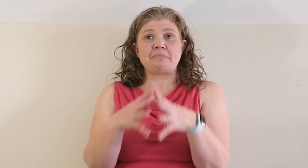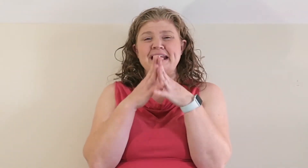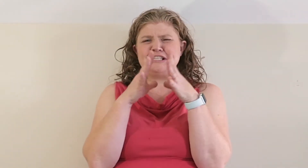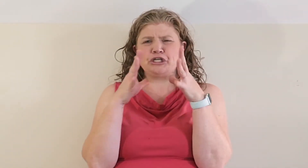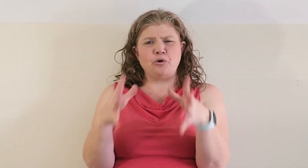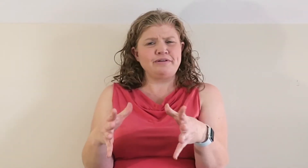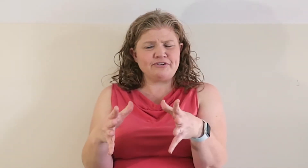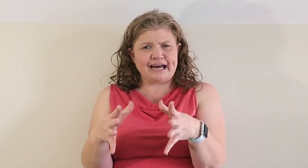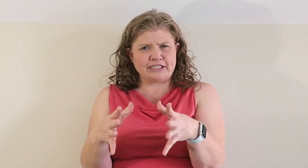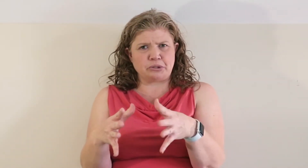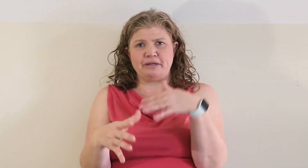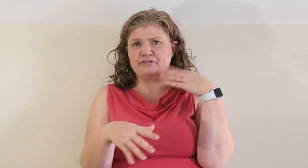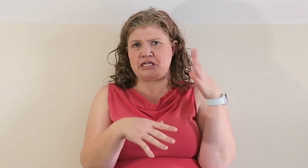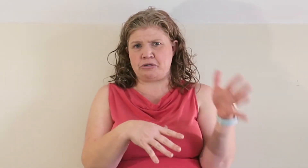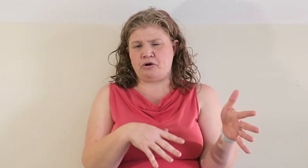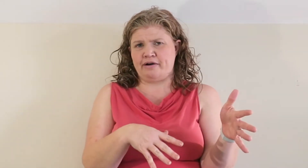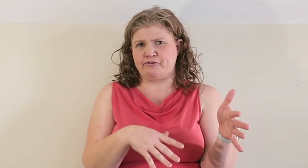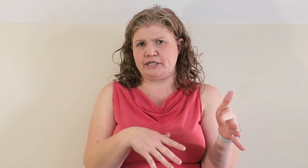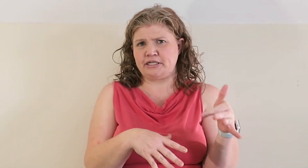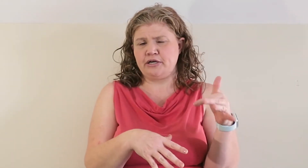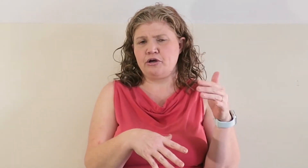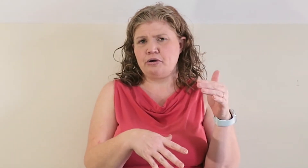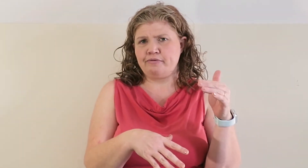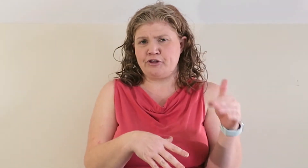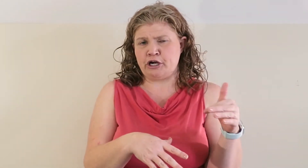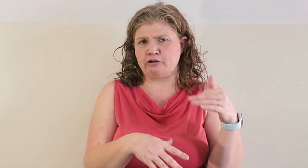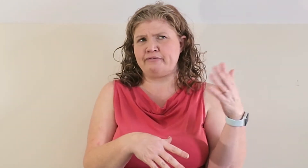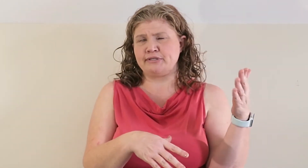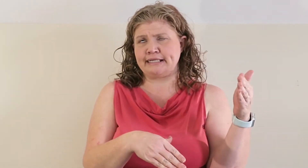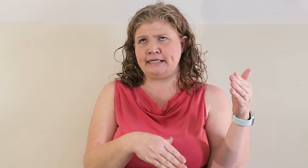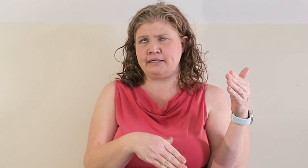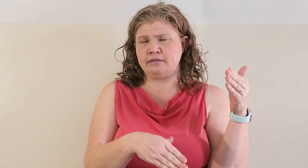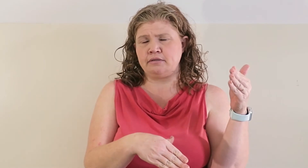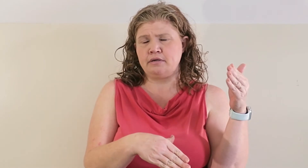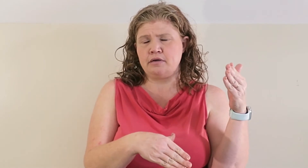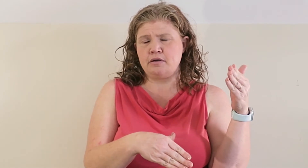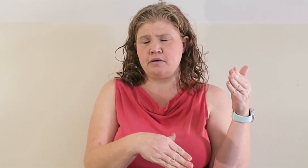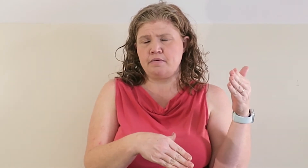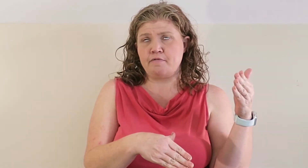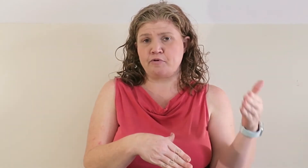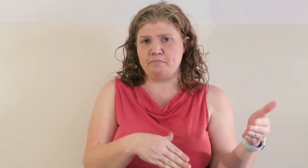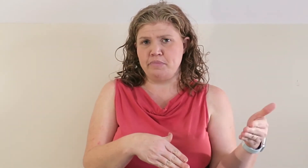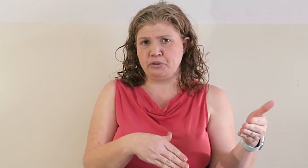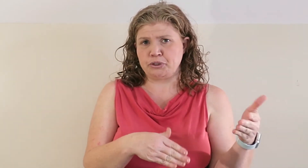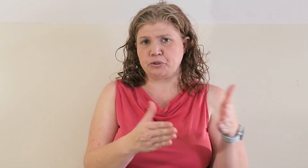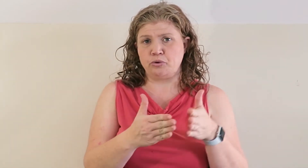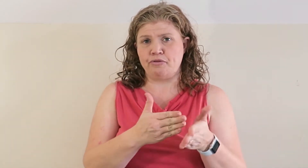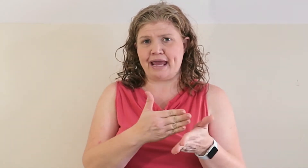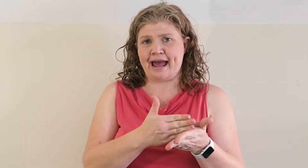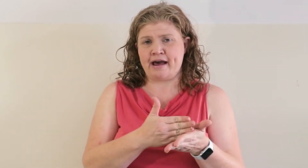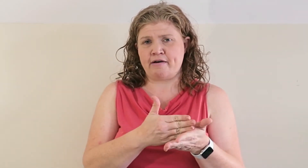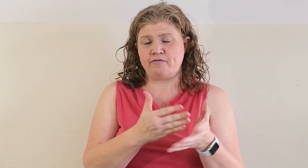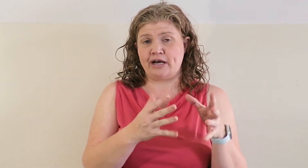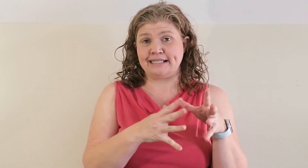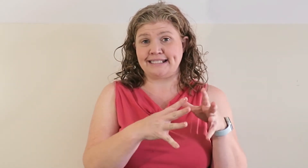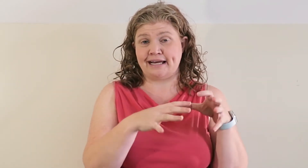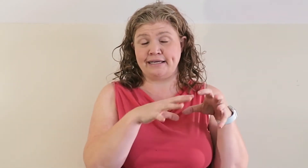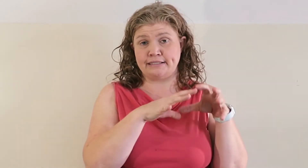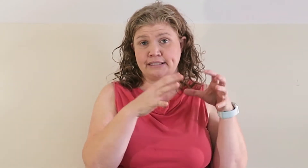And this is only for the high school level. They don't offer it for the younger levels. And for middle school, they have a science,